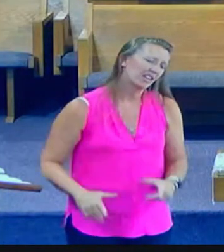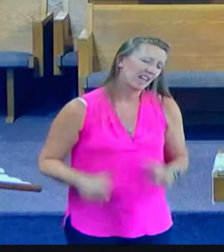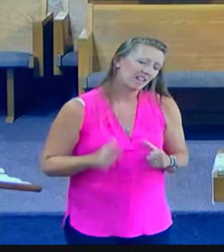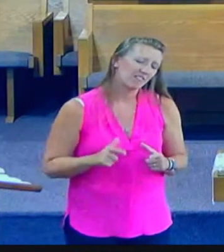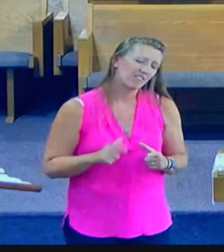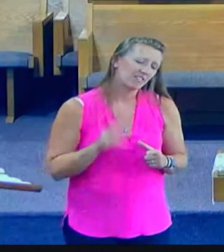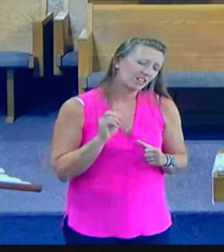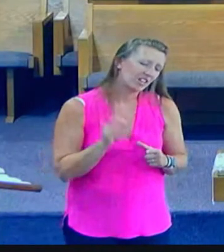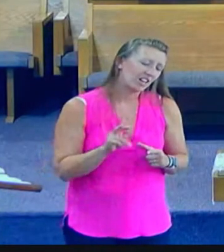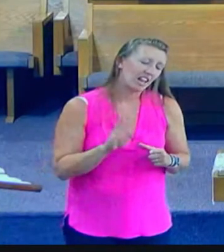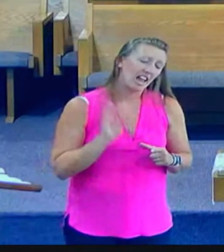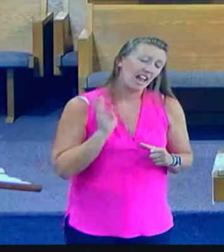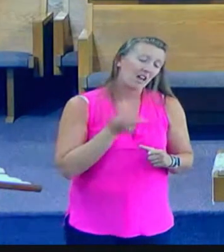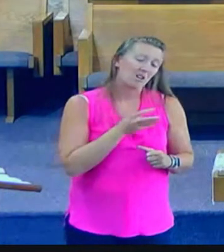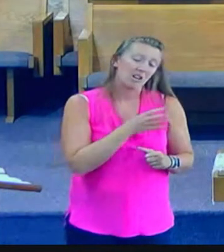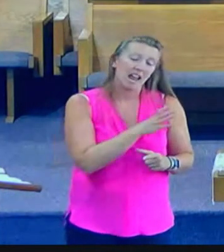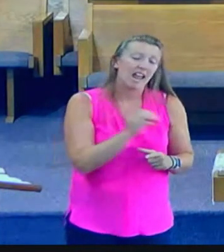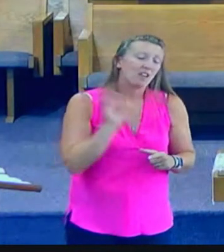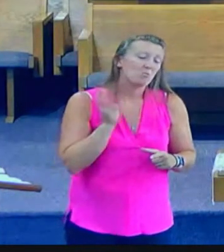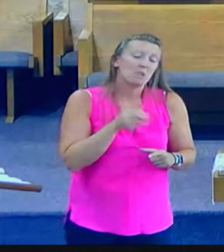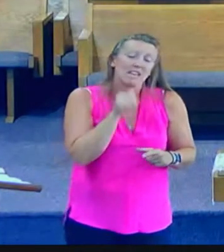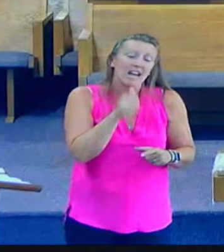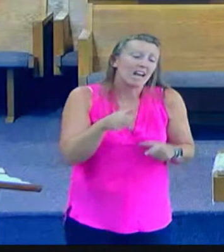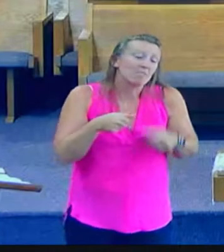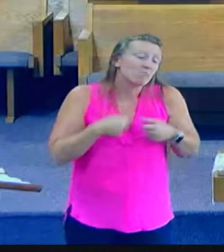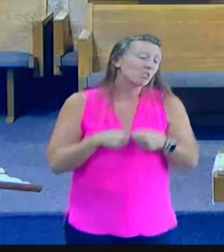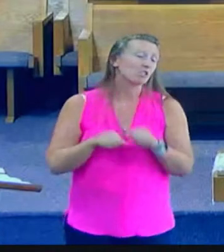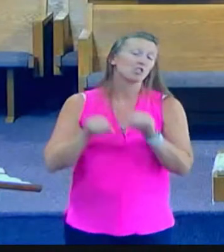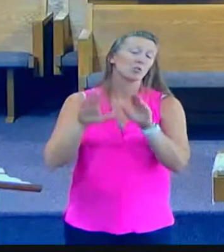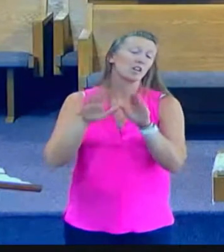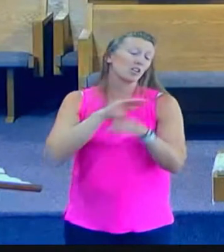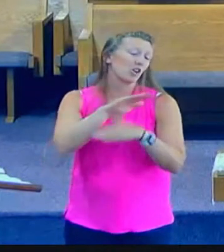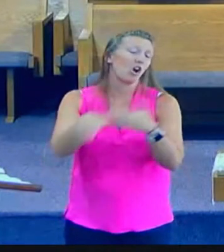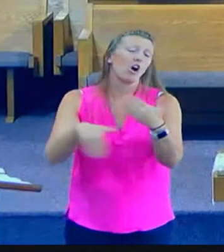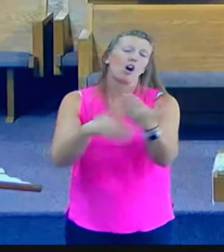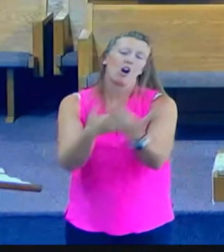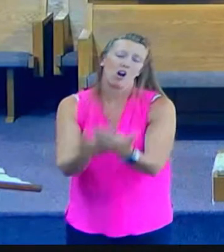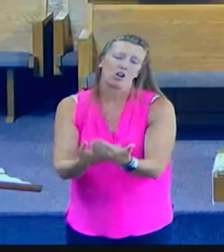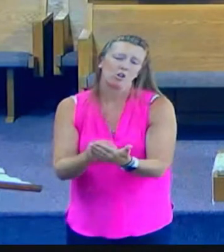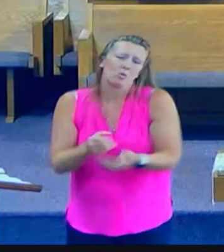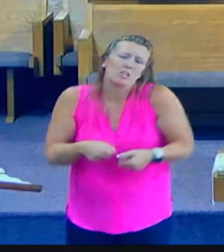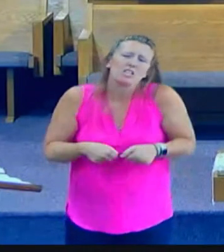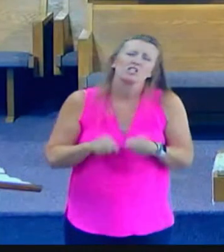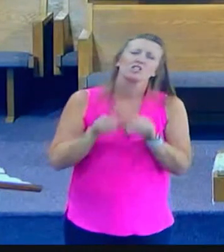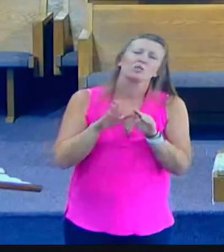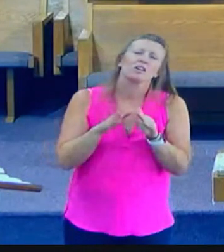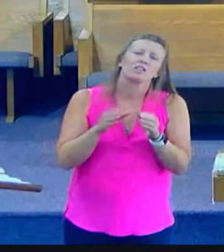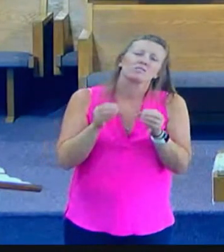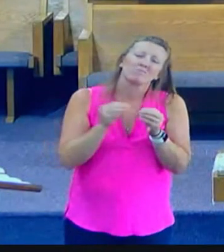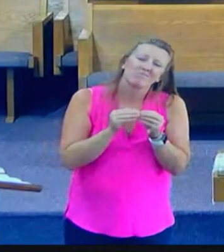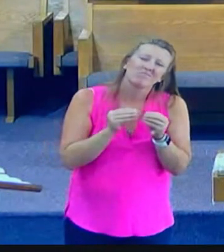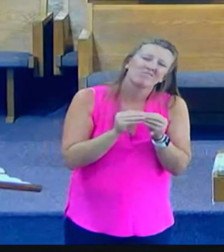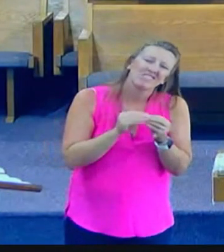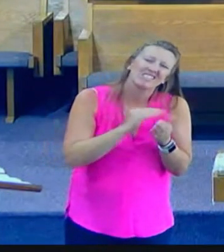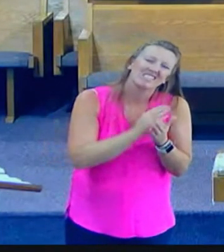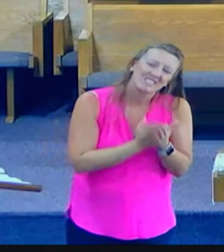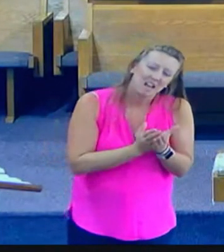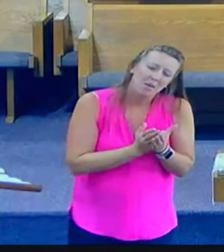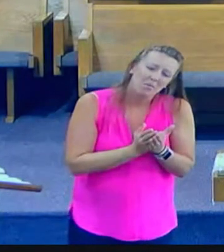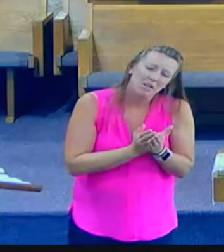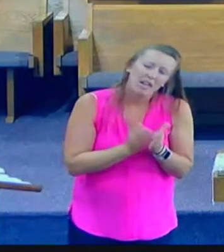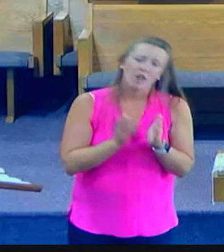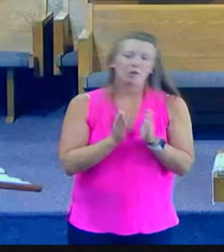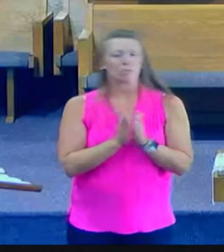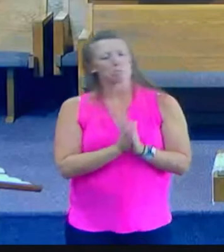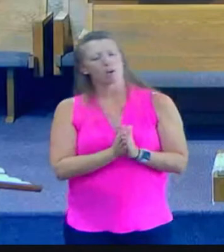and we don't surrender all we surrender some i pray today that the